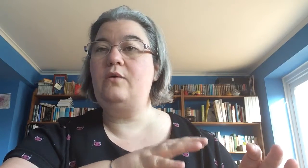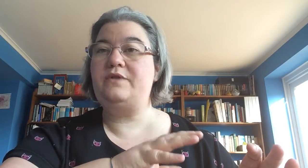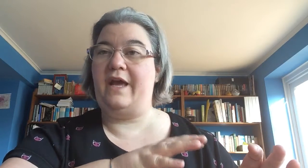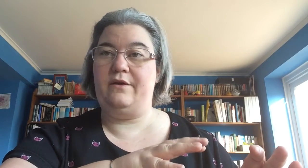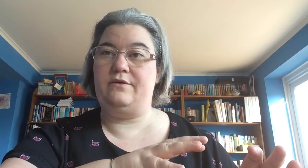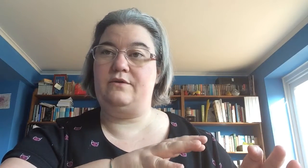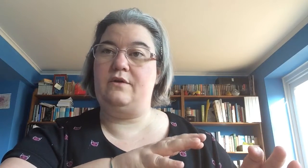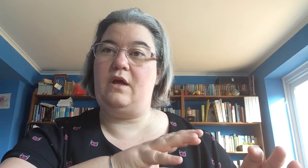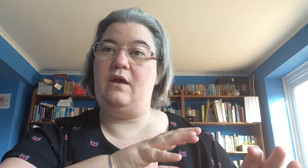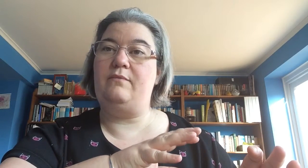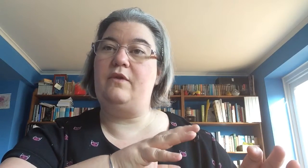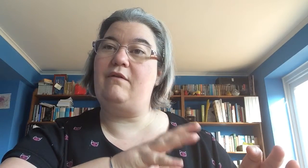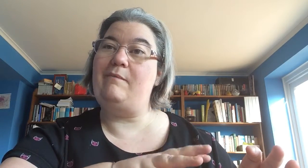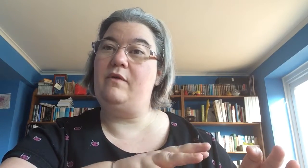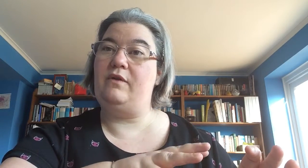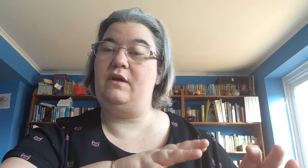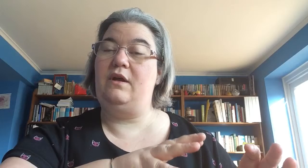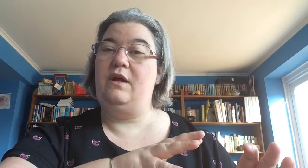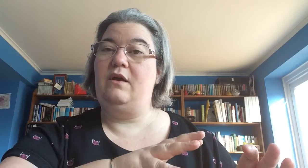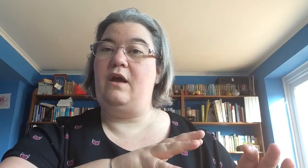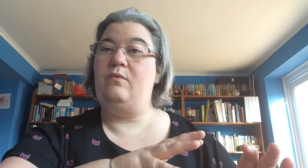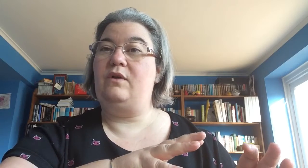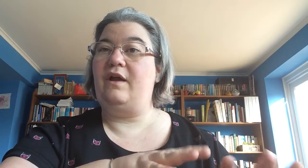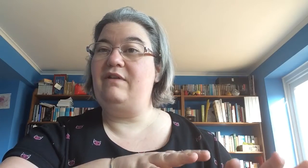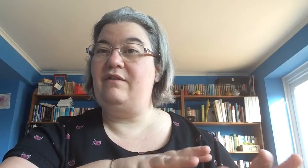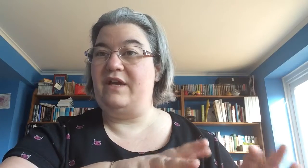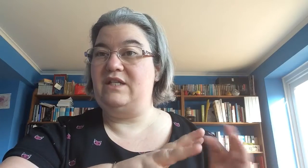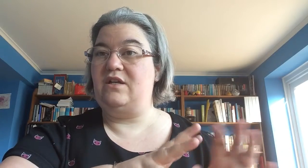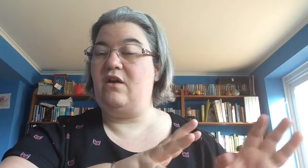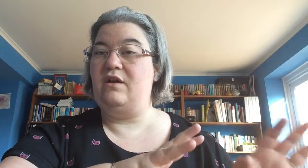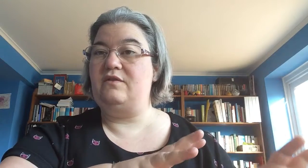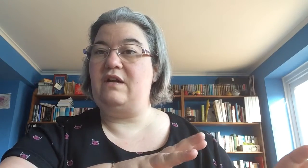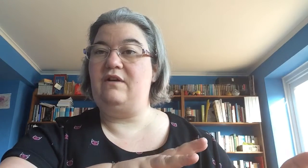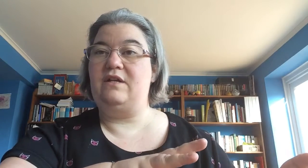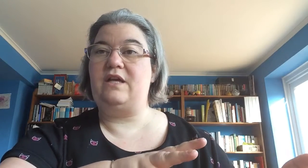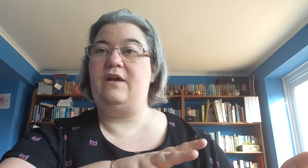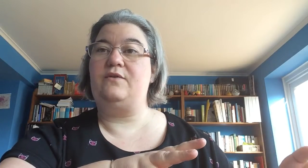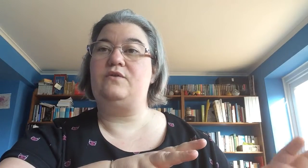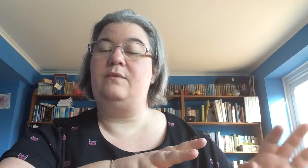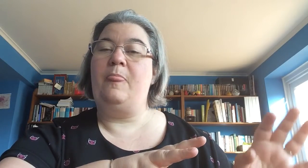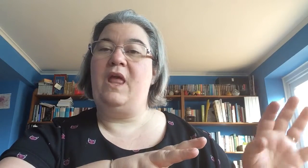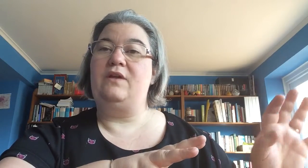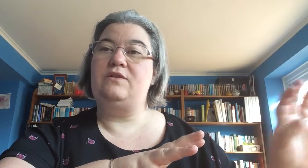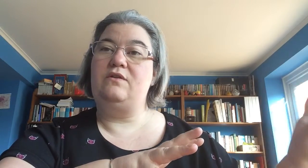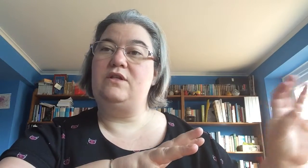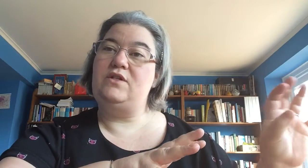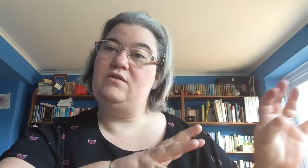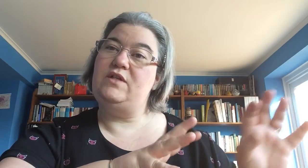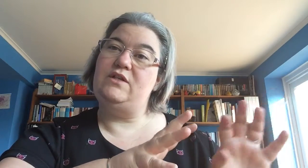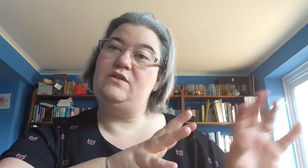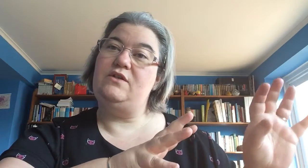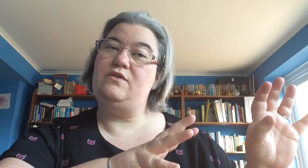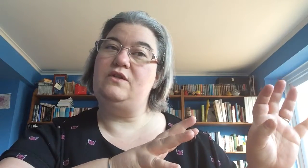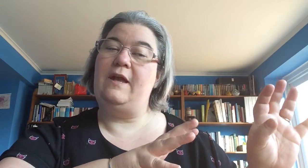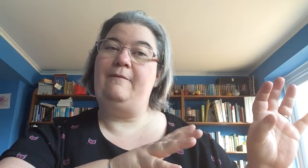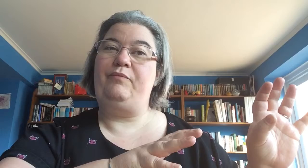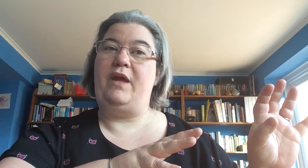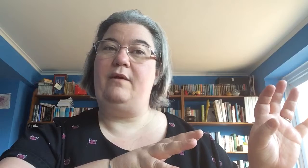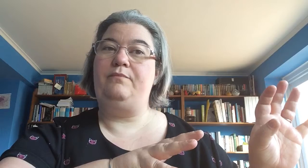old house that the grandmother would like renovated, a kind of derelict house. And so these two sisters are